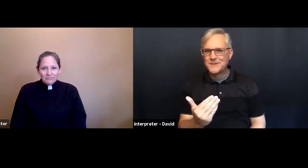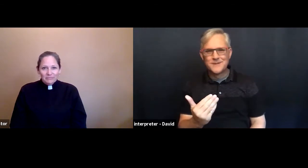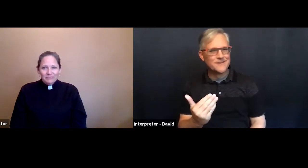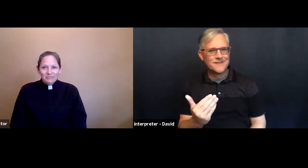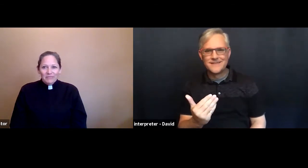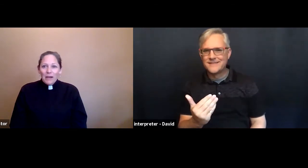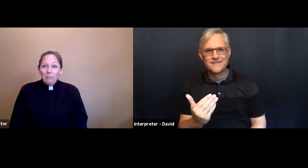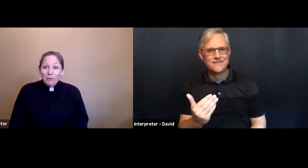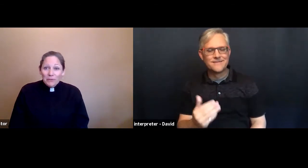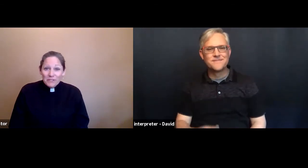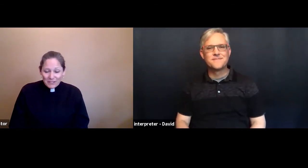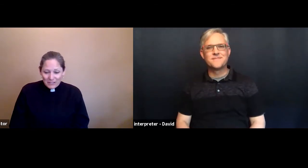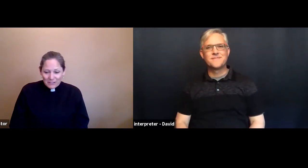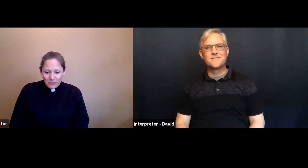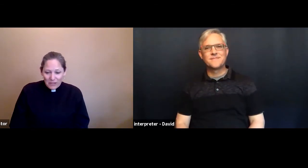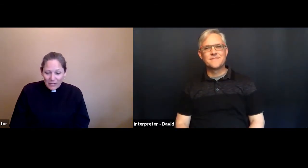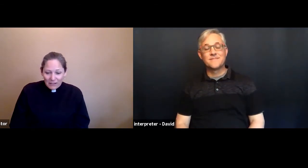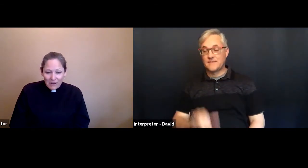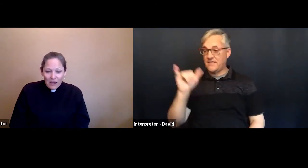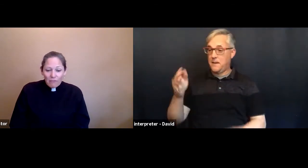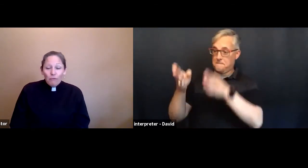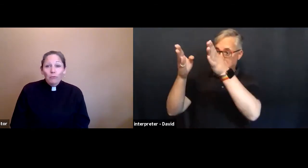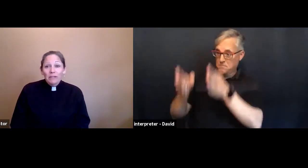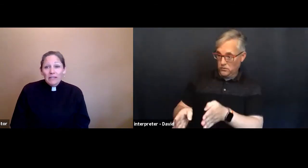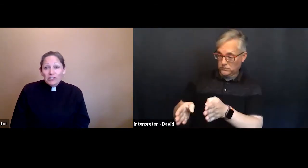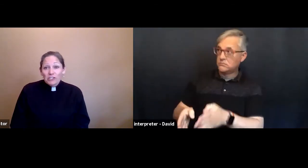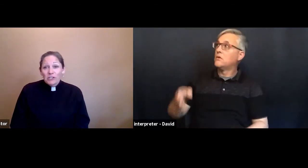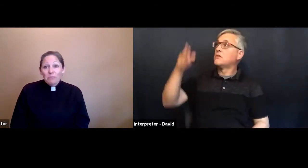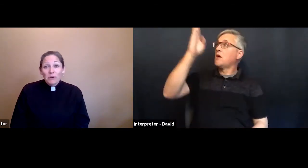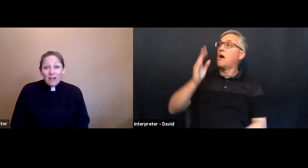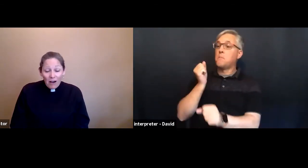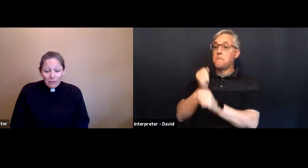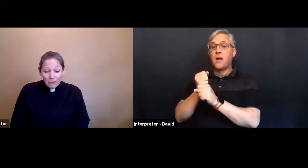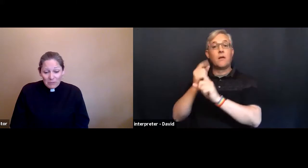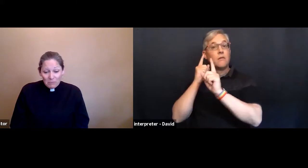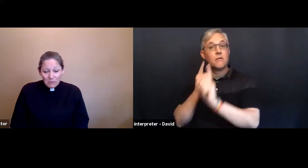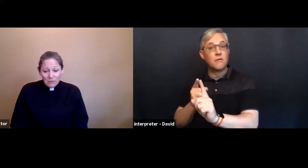That person is created for relationship with other people.